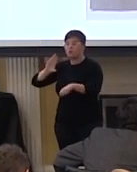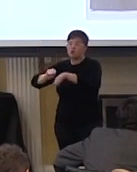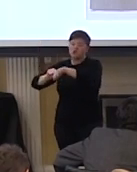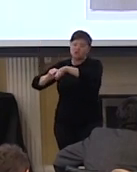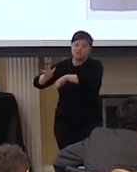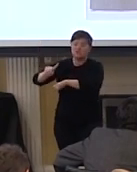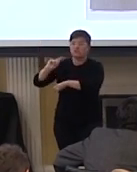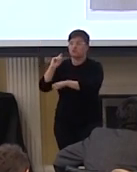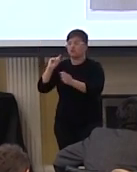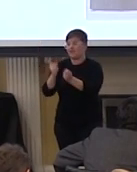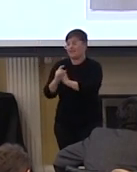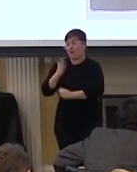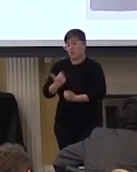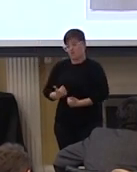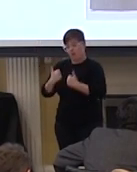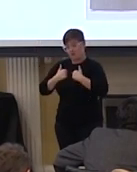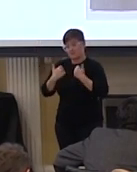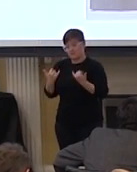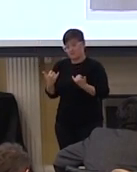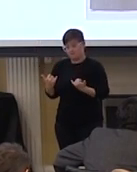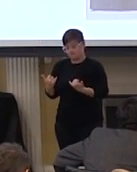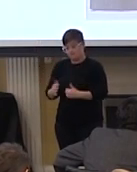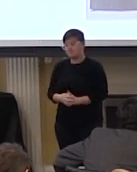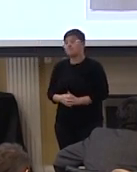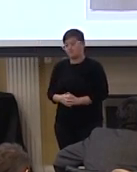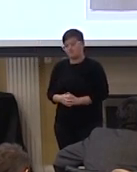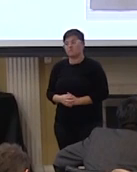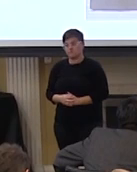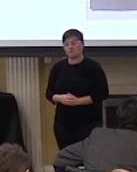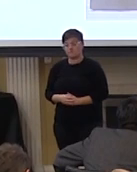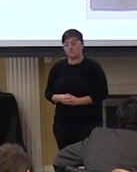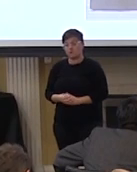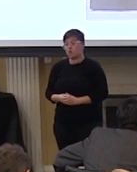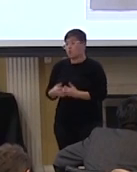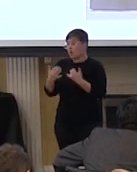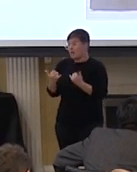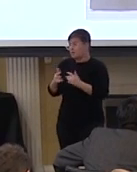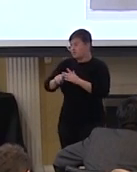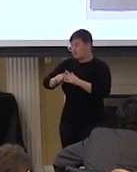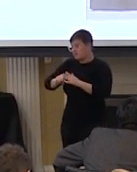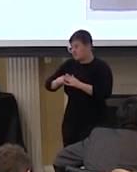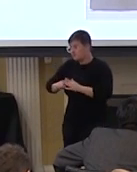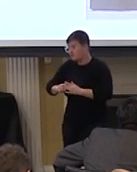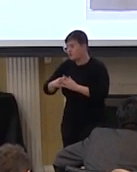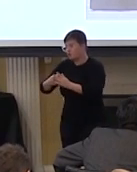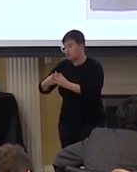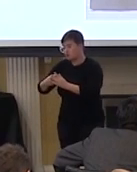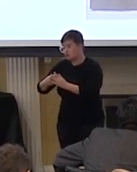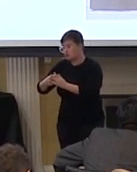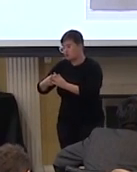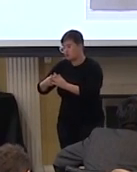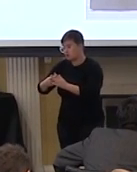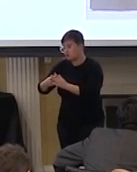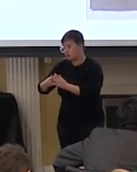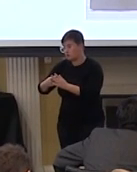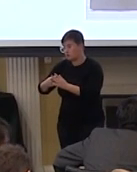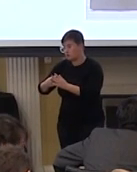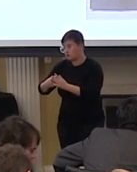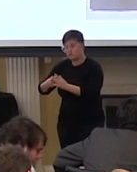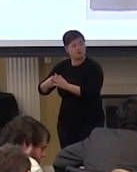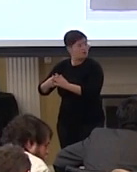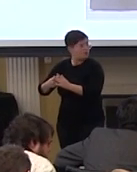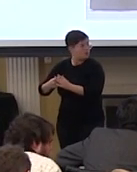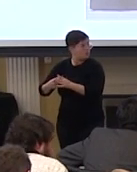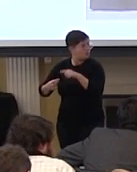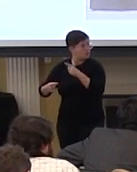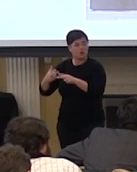way we live today we are on the verge of what jenny rifkin